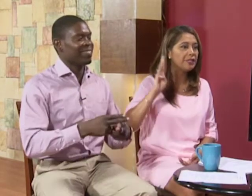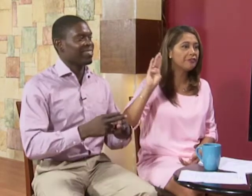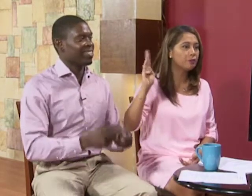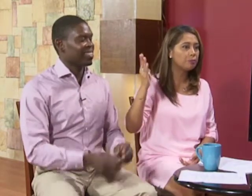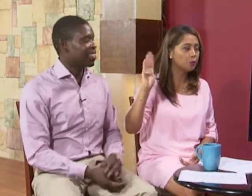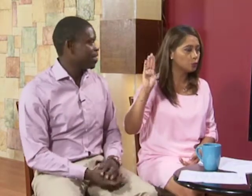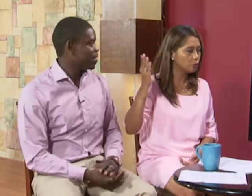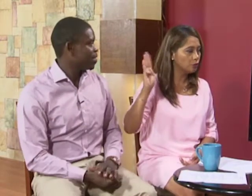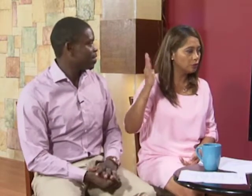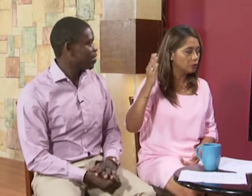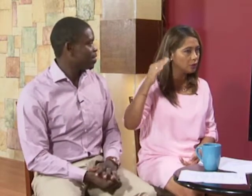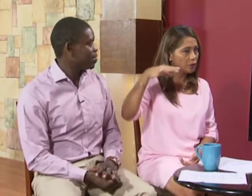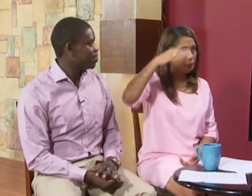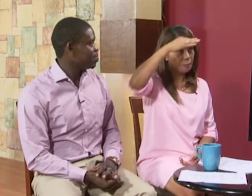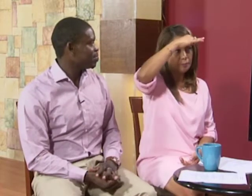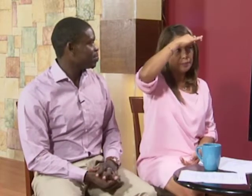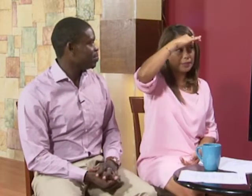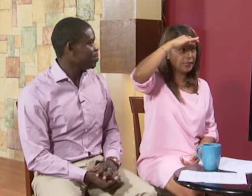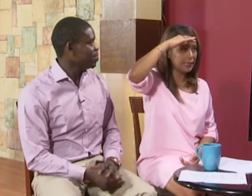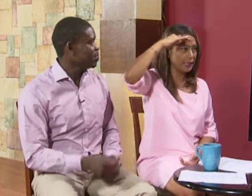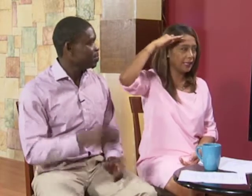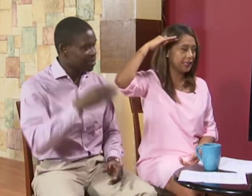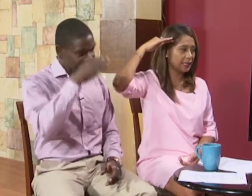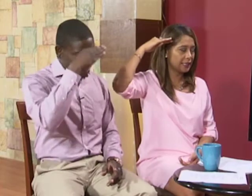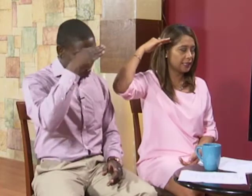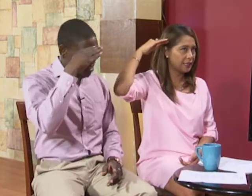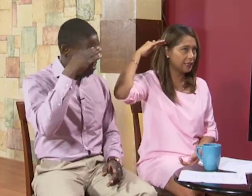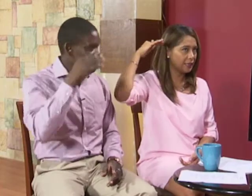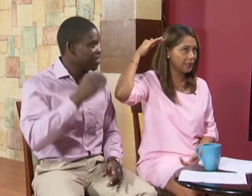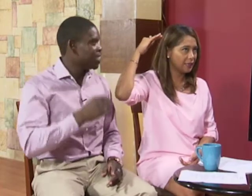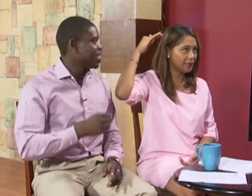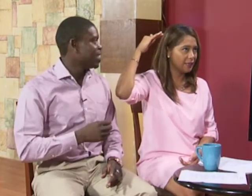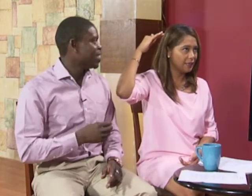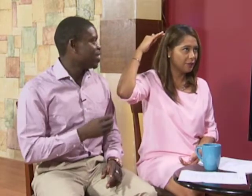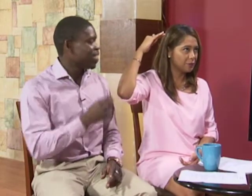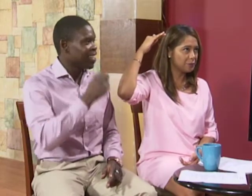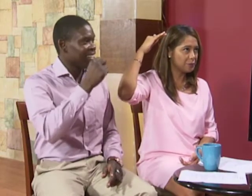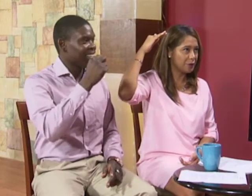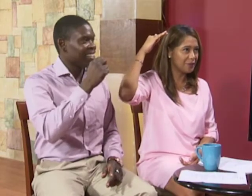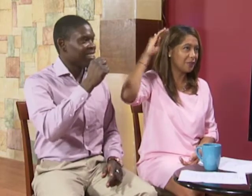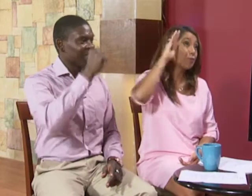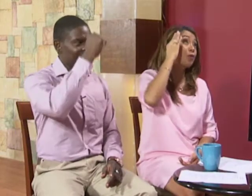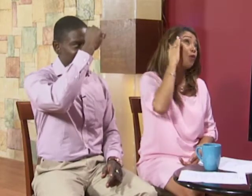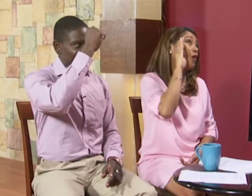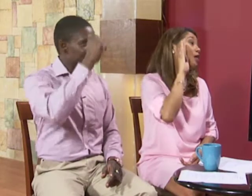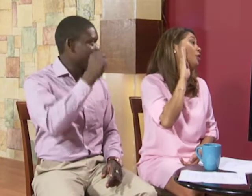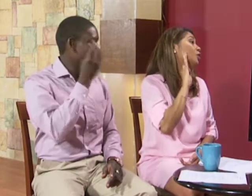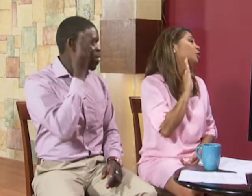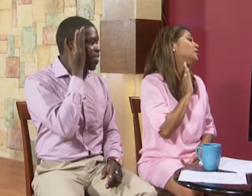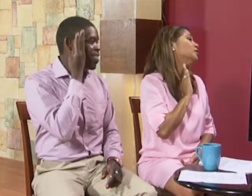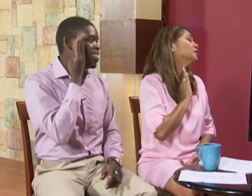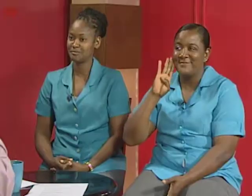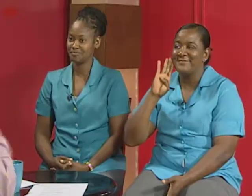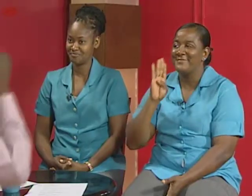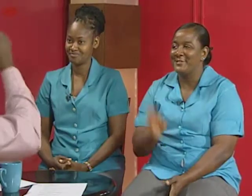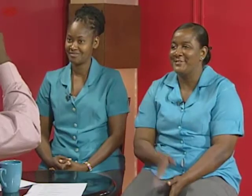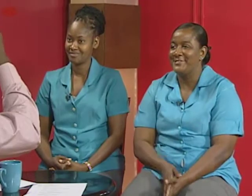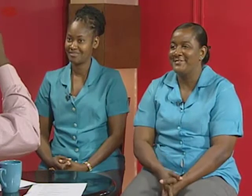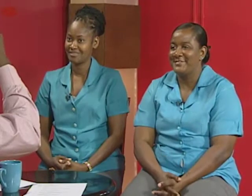for blue yeah right black what was brown brown okay